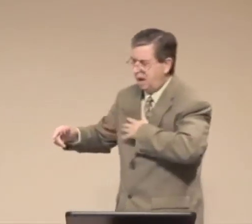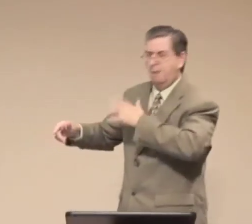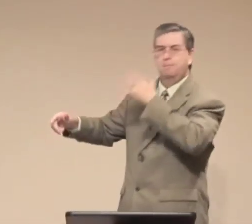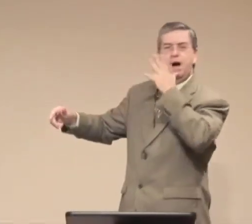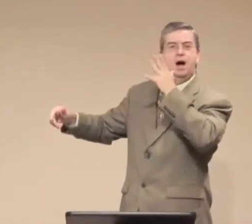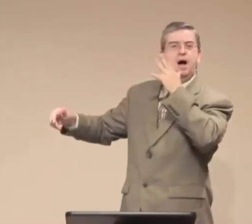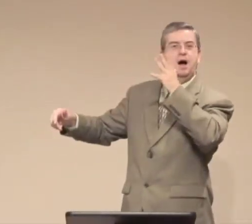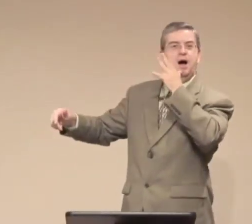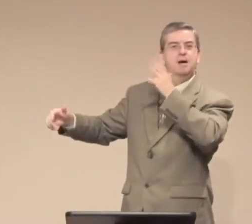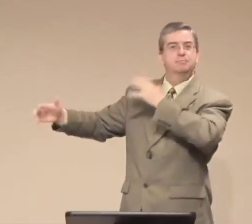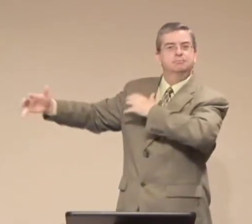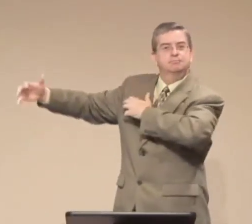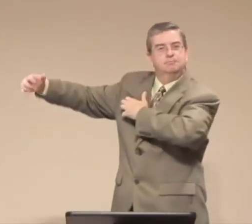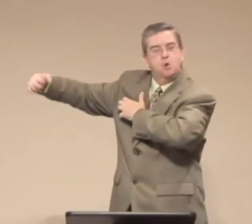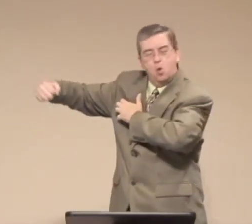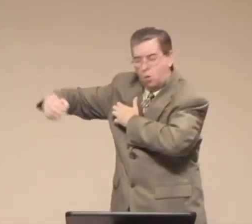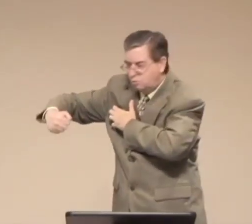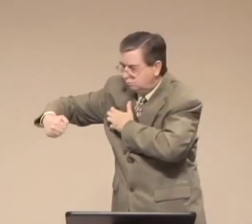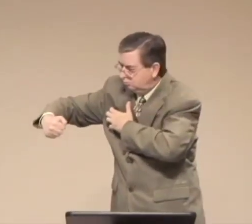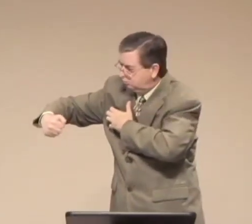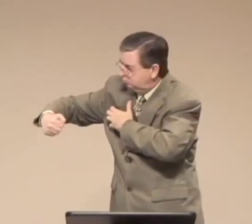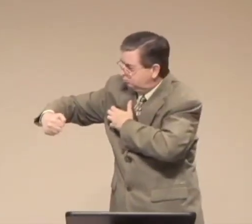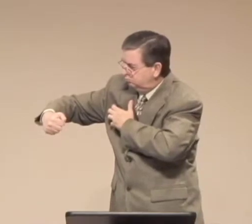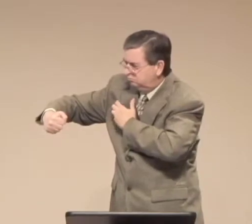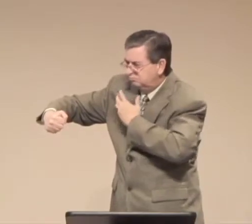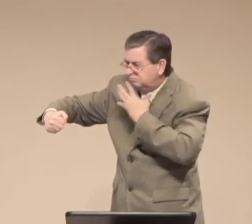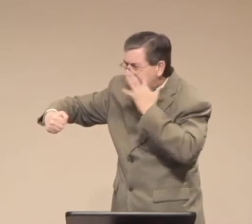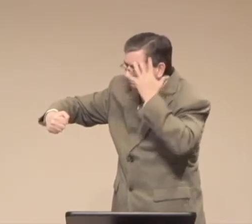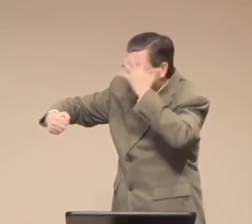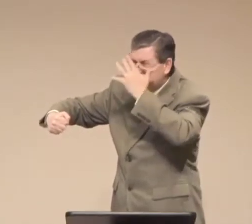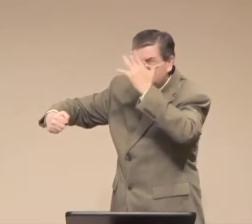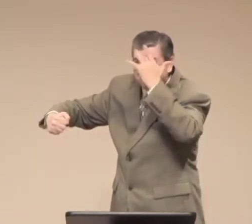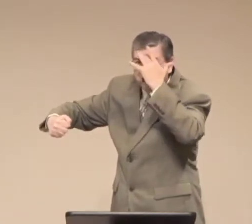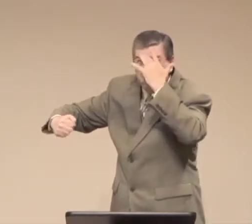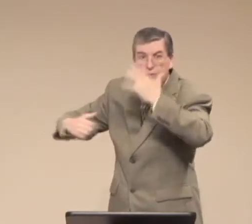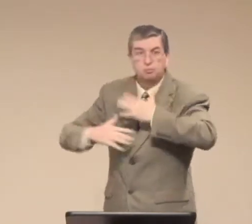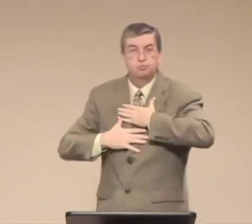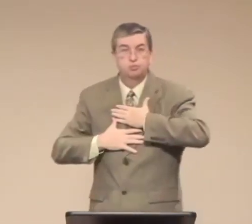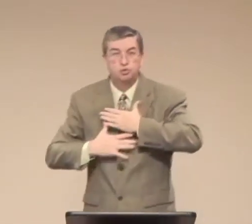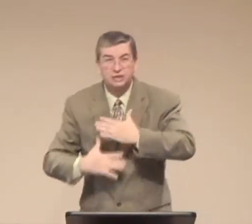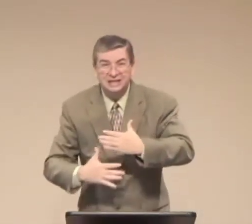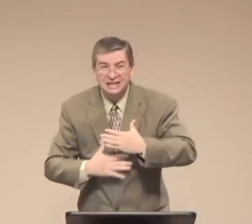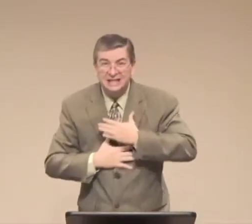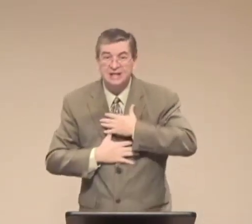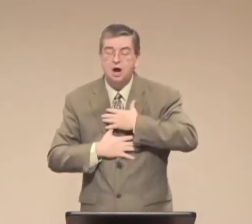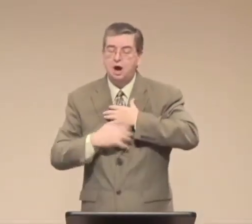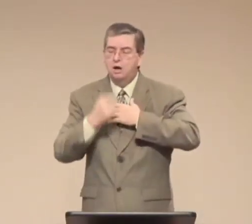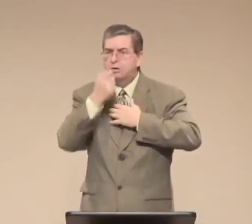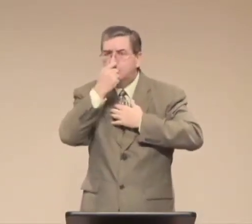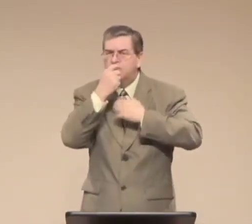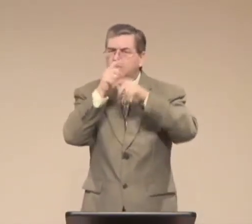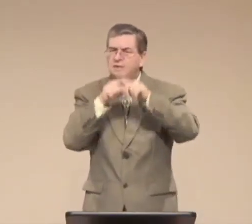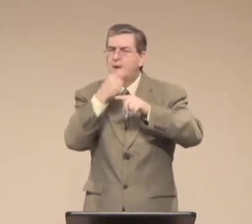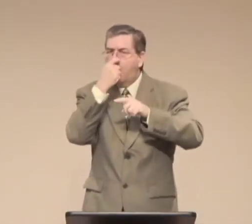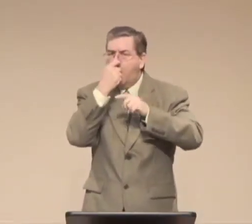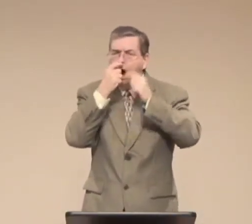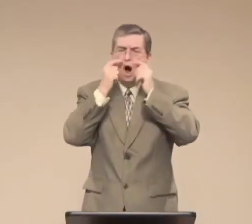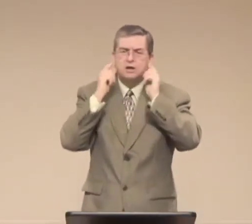They're not my mom. But they have other children possibly. what I still can cherish for